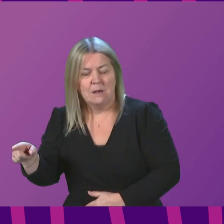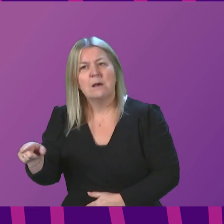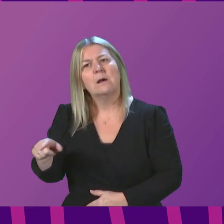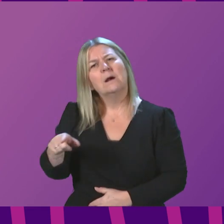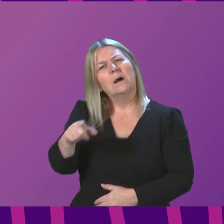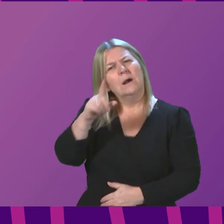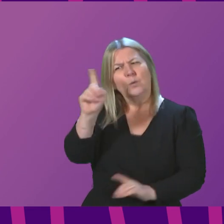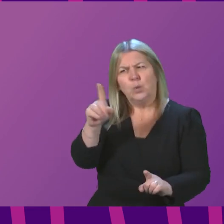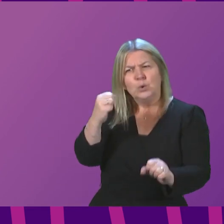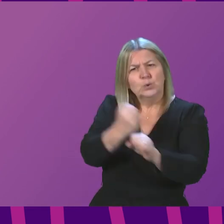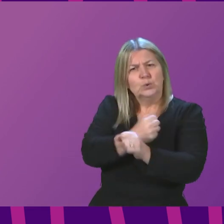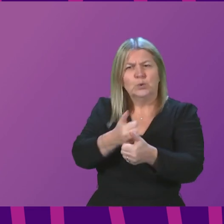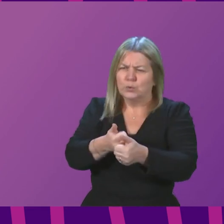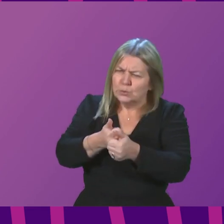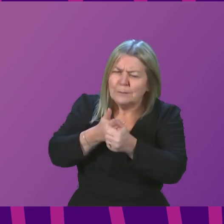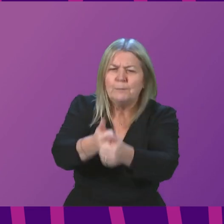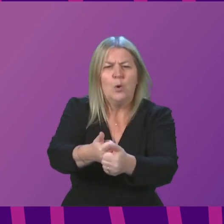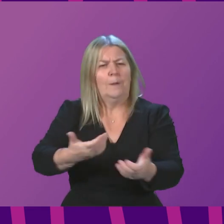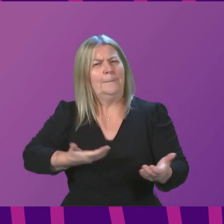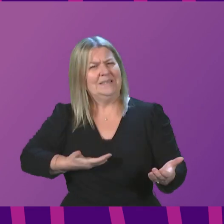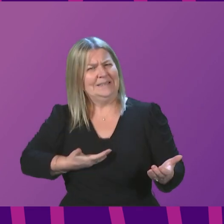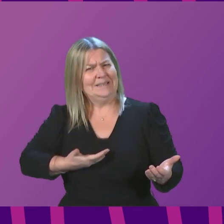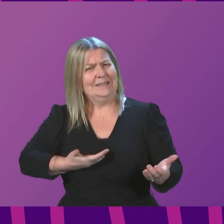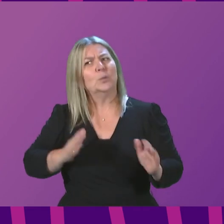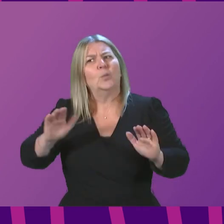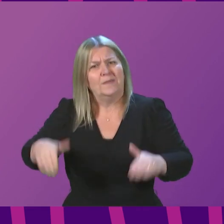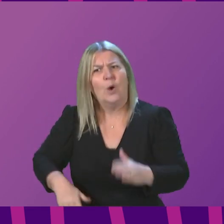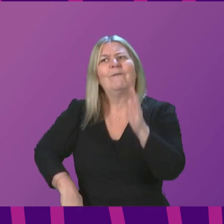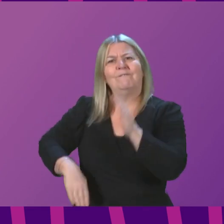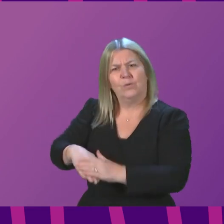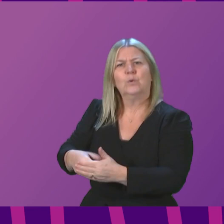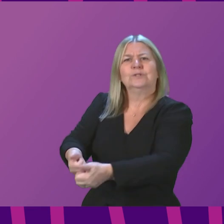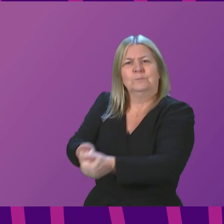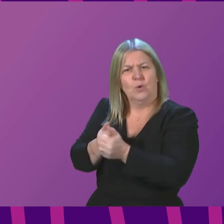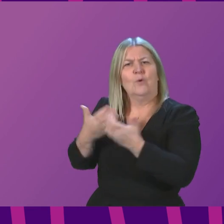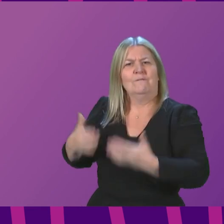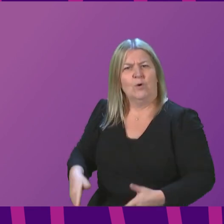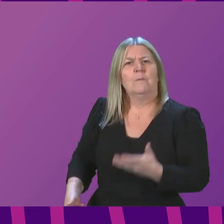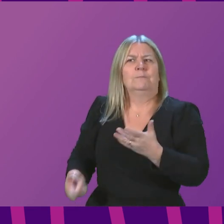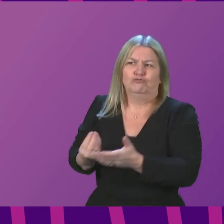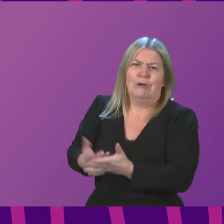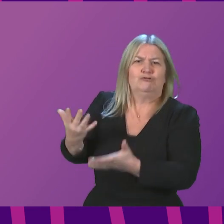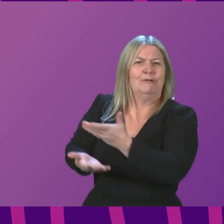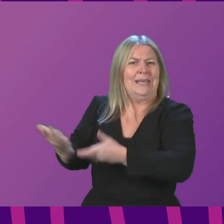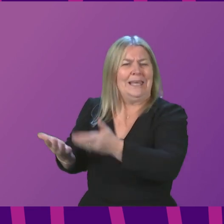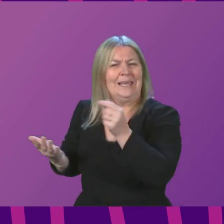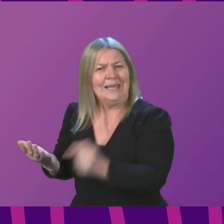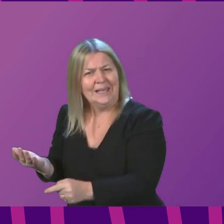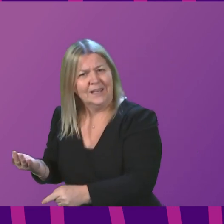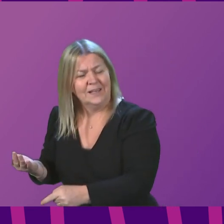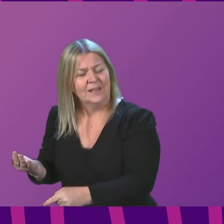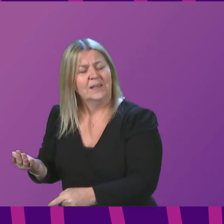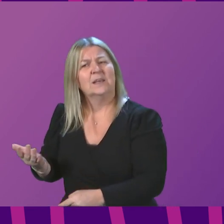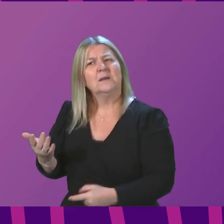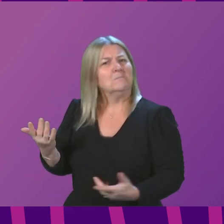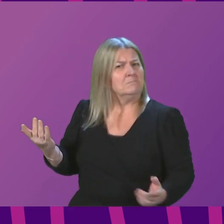face of limited UK Government action? Can she provide an update on any further discussions that she has had with the Treasury on the funding they announced and